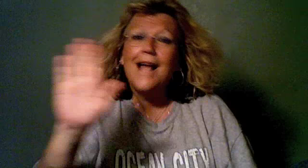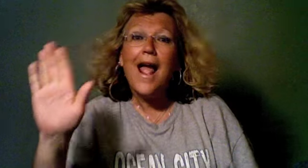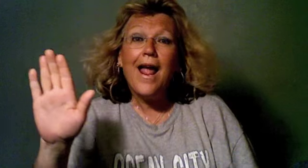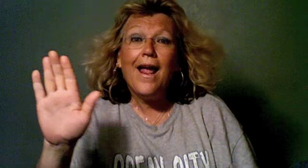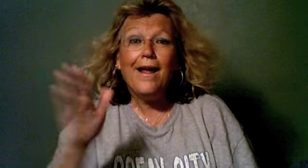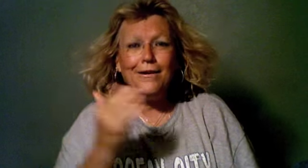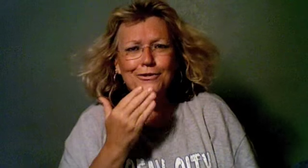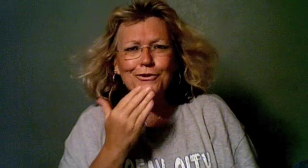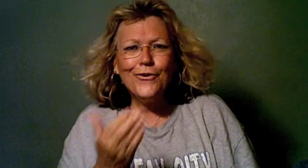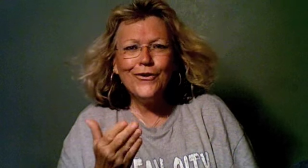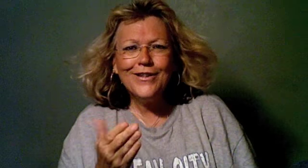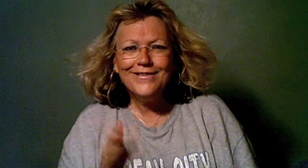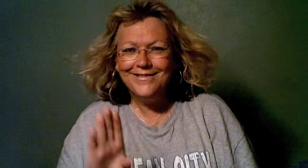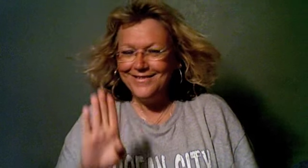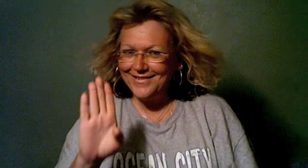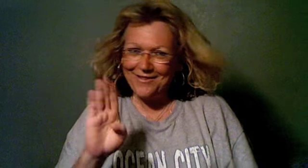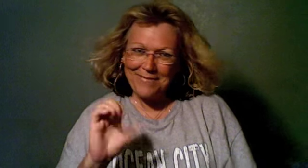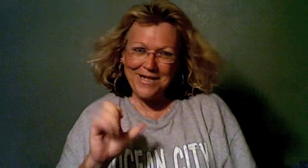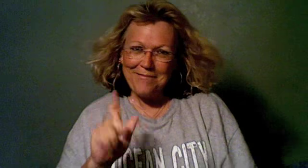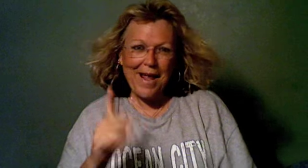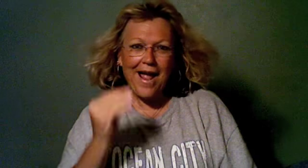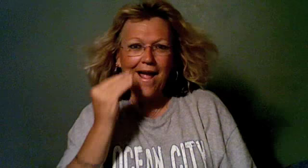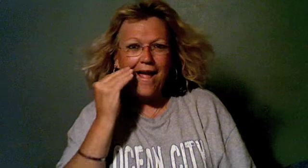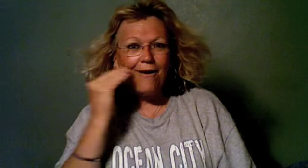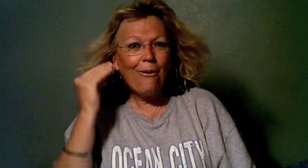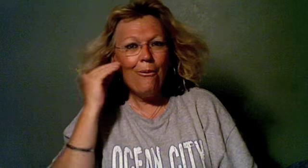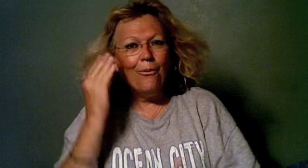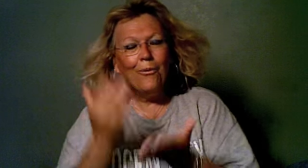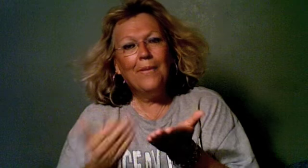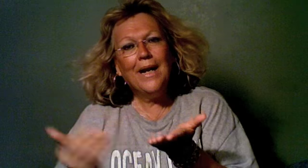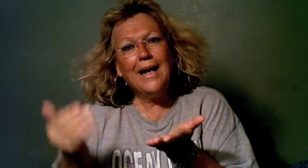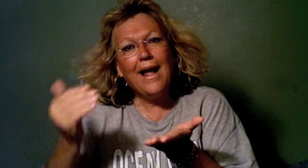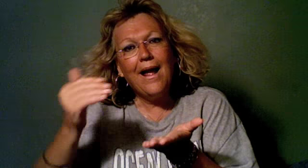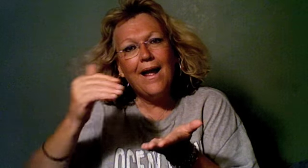it's good to be back home again.